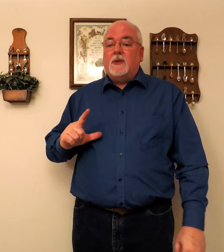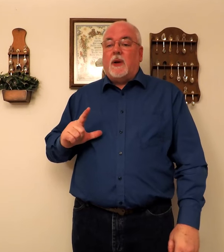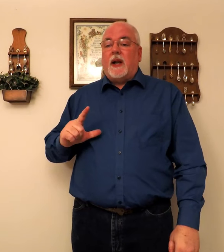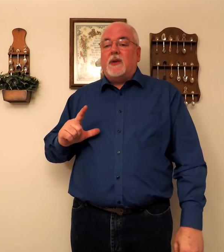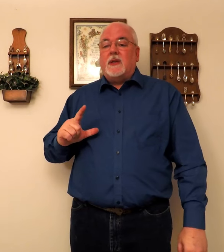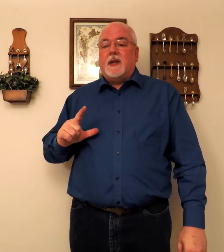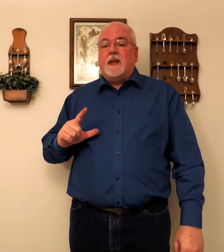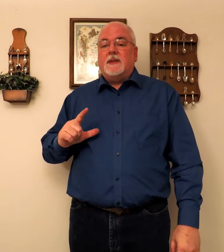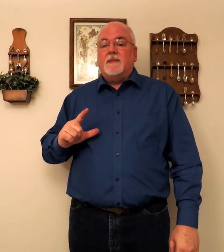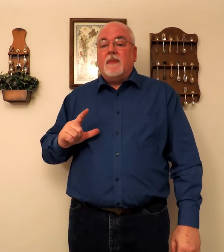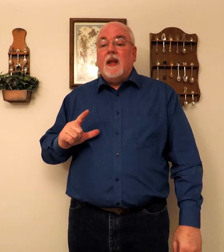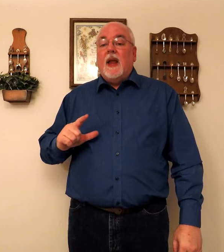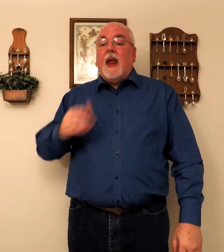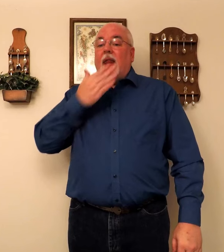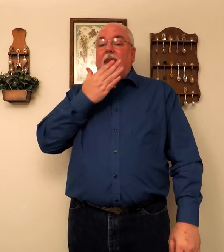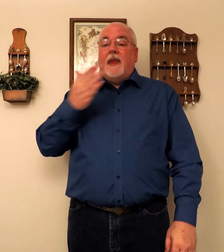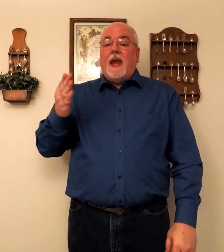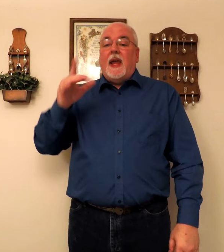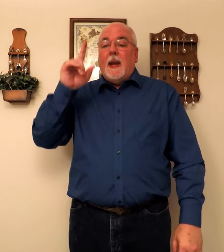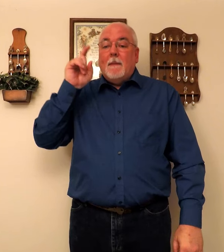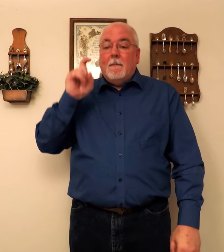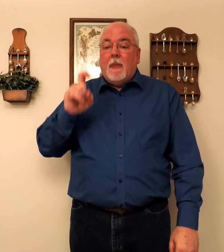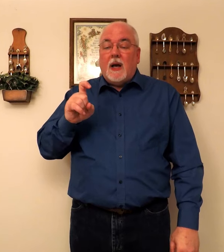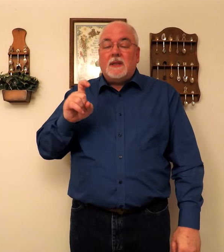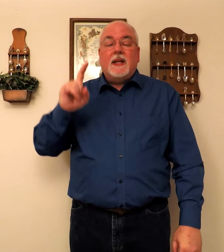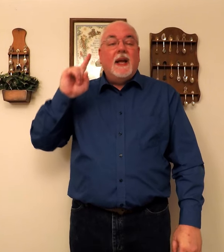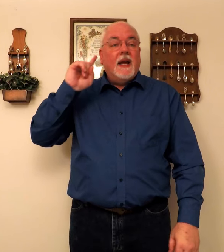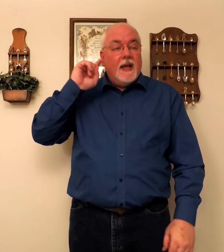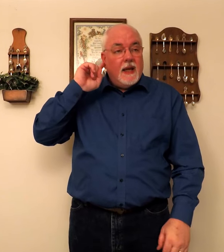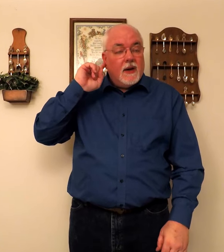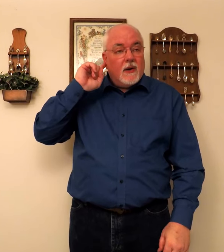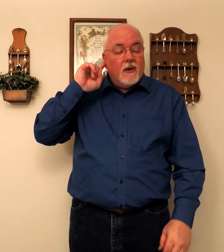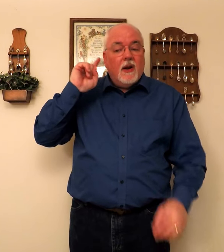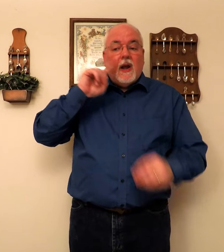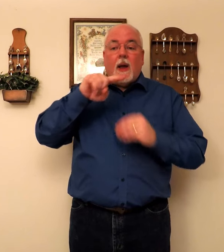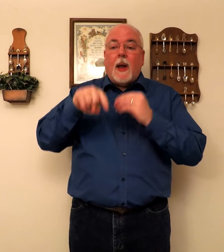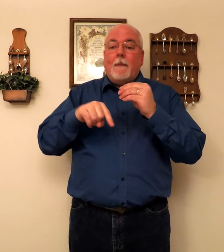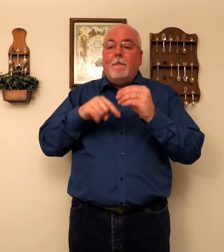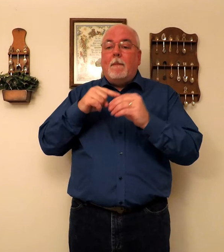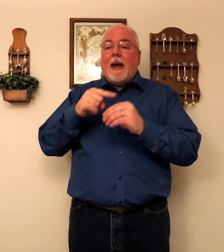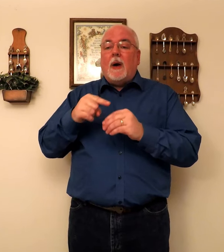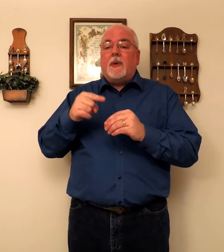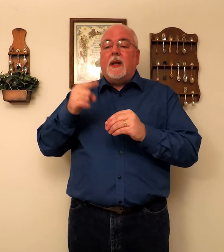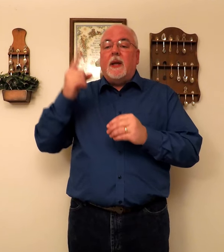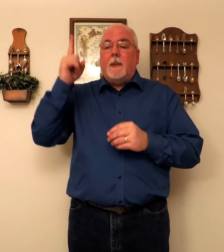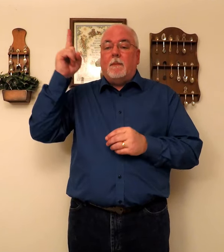Is what it actually says. They. Must. Hear. About. Him.